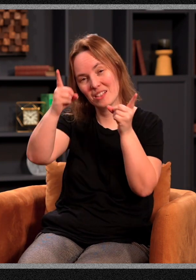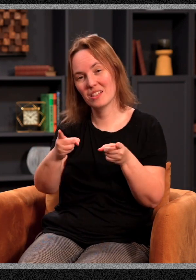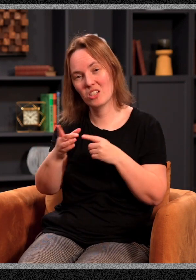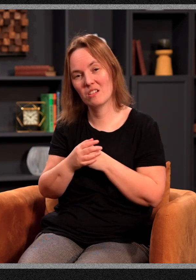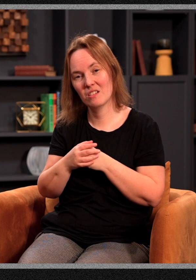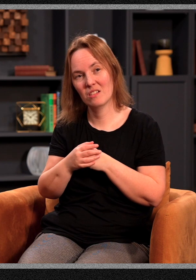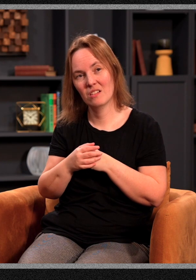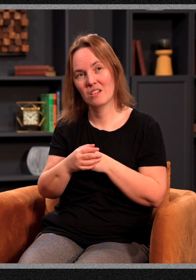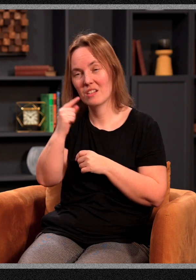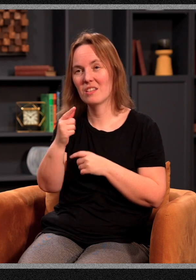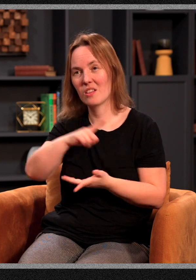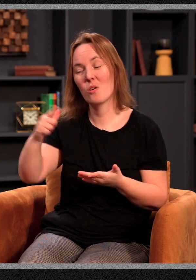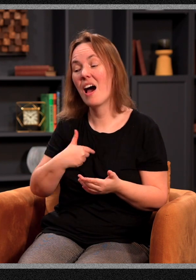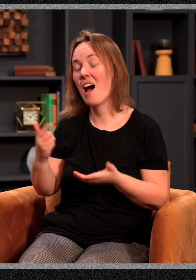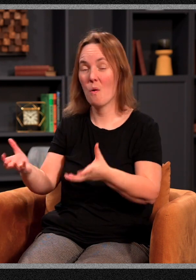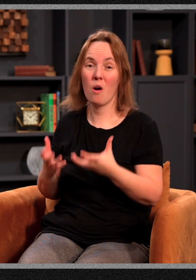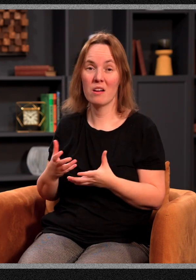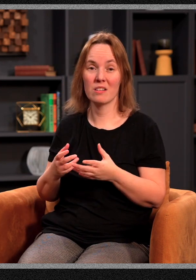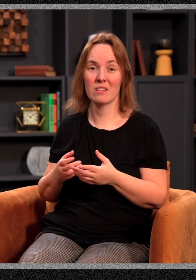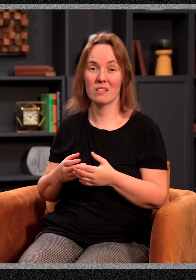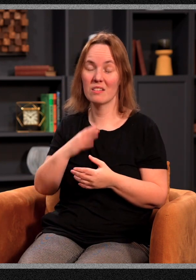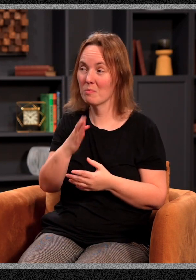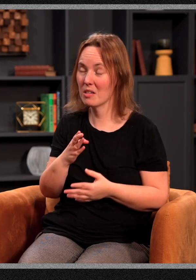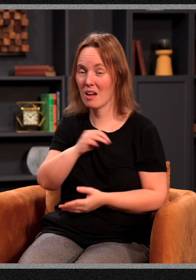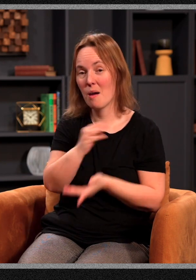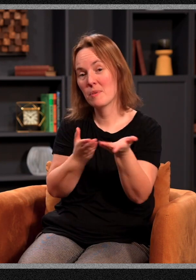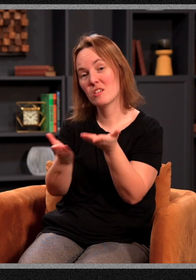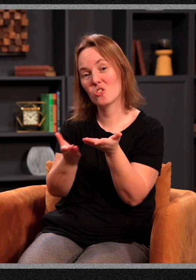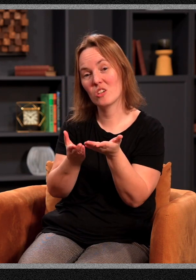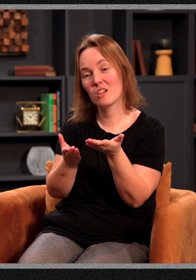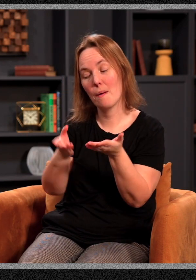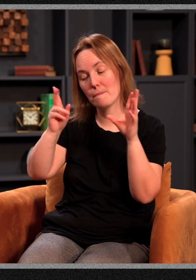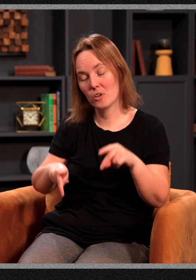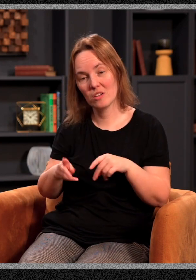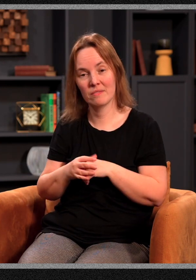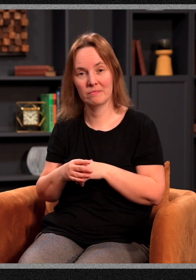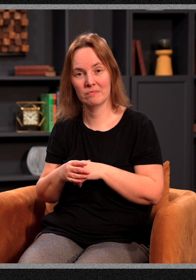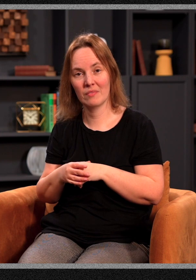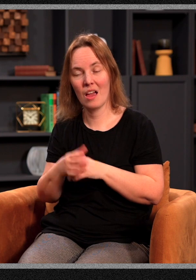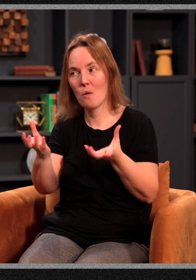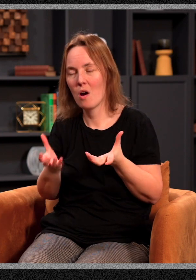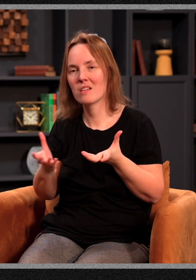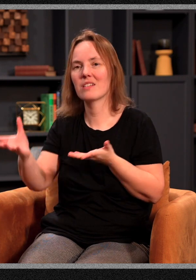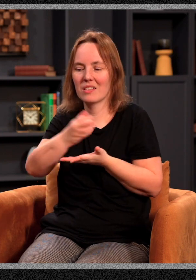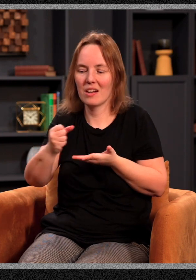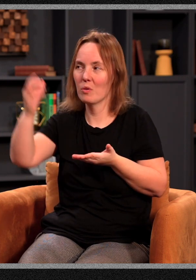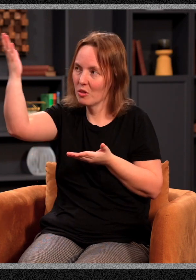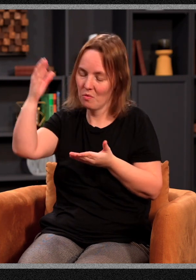decision to say, Lord, I want to be a ministering person. I want to take what you placed